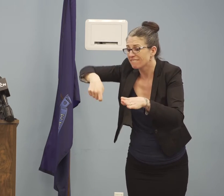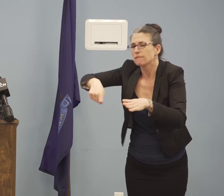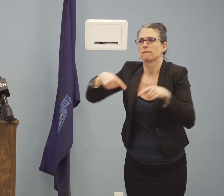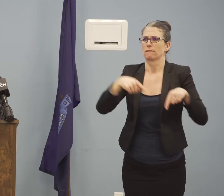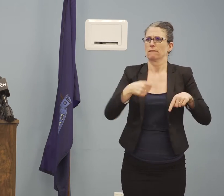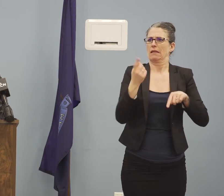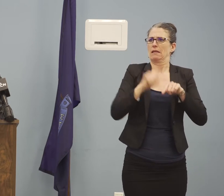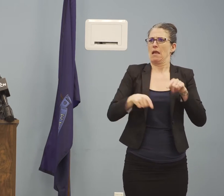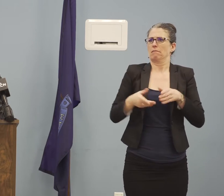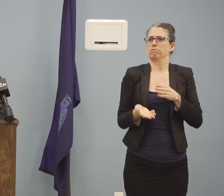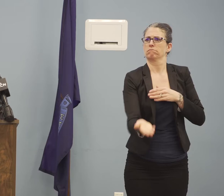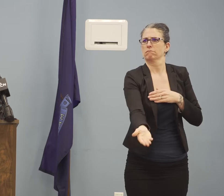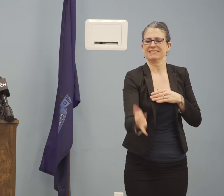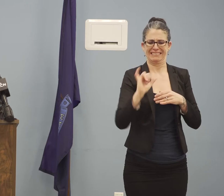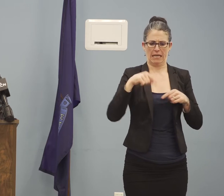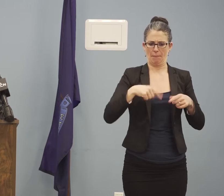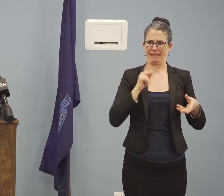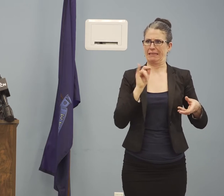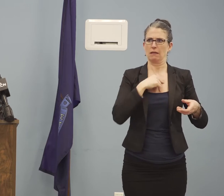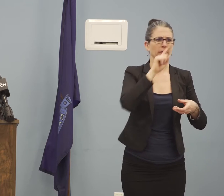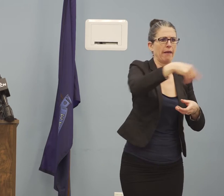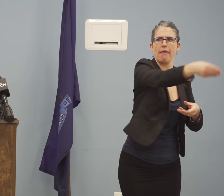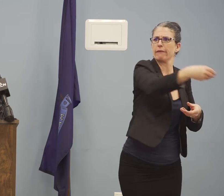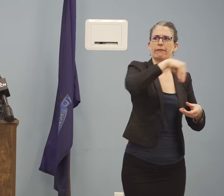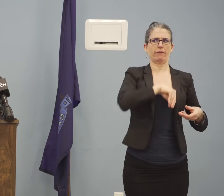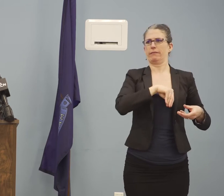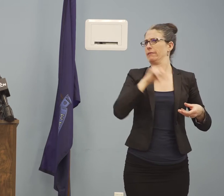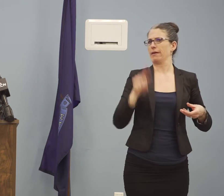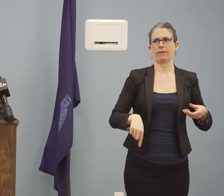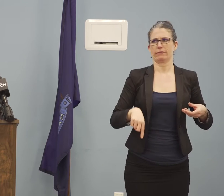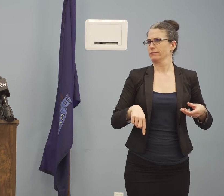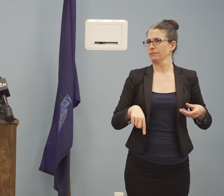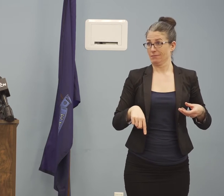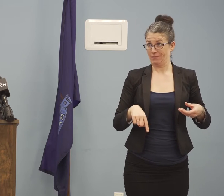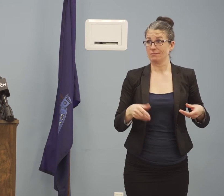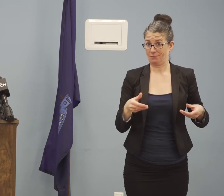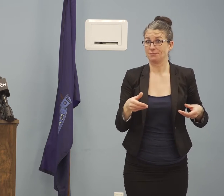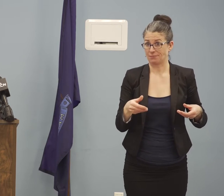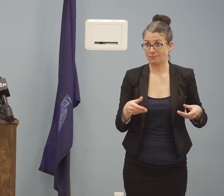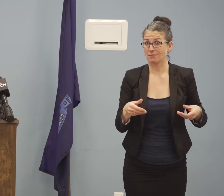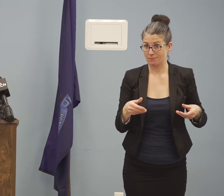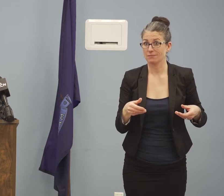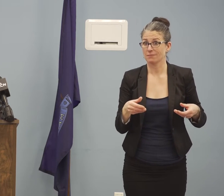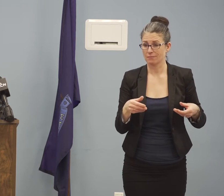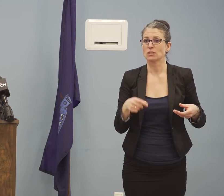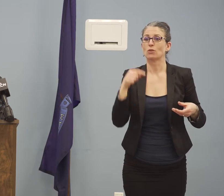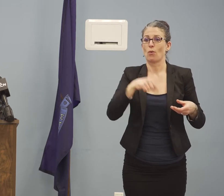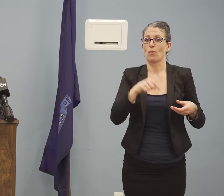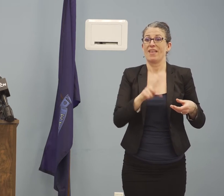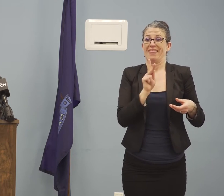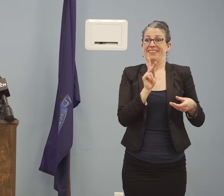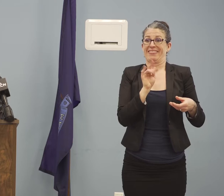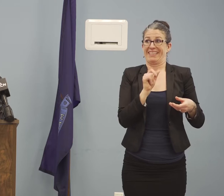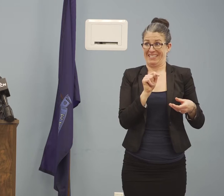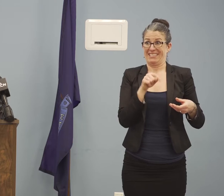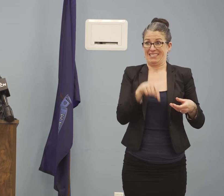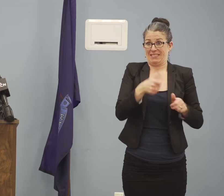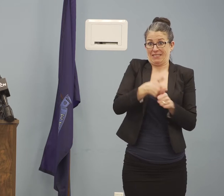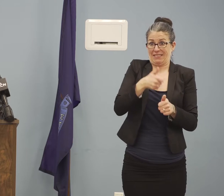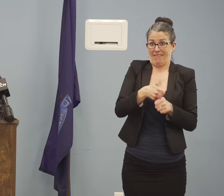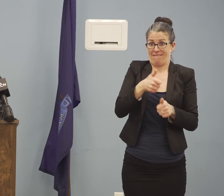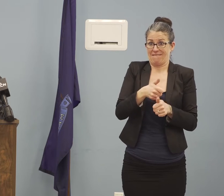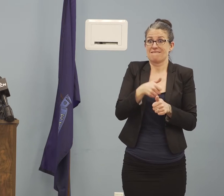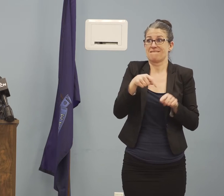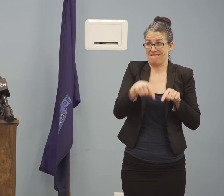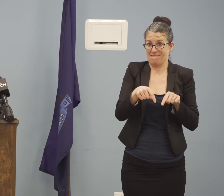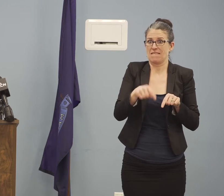needed to run the tests themselves, as well as the nasal swabs that health care workers use in order to actually draw the